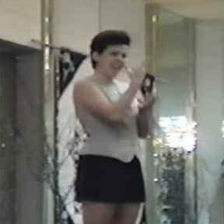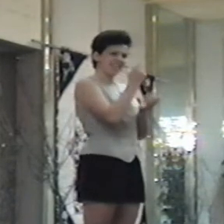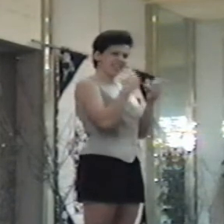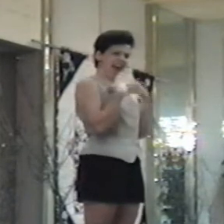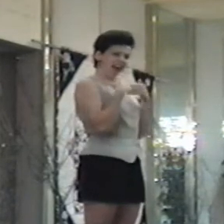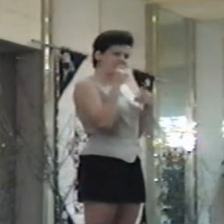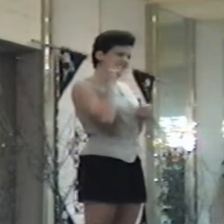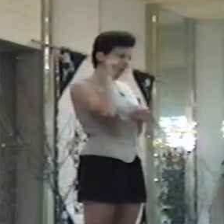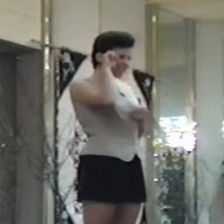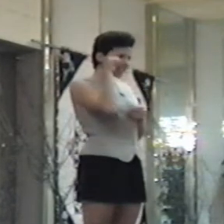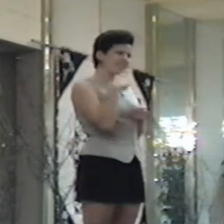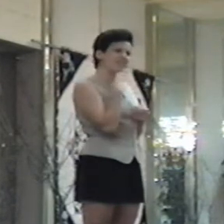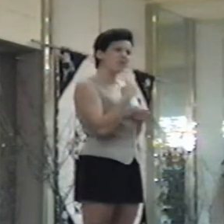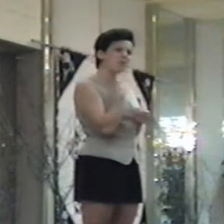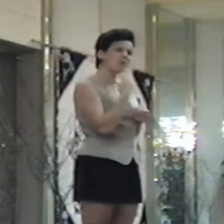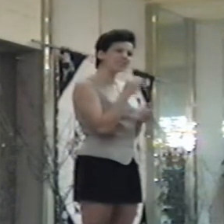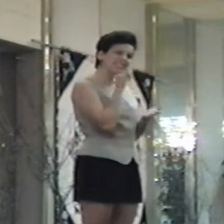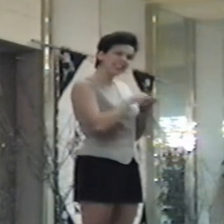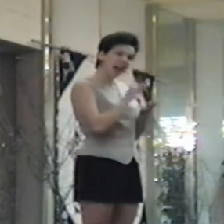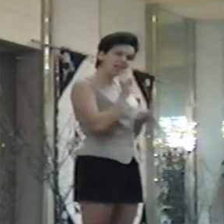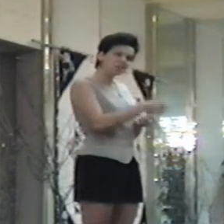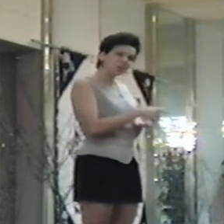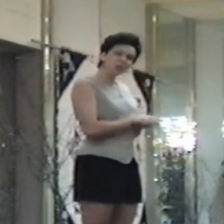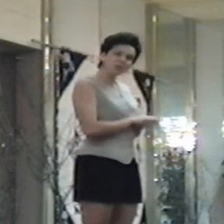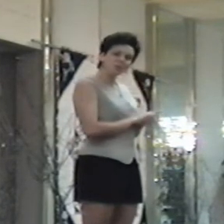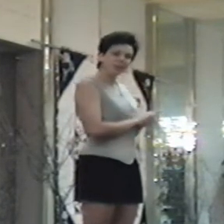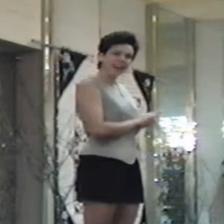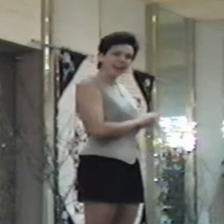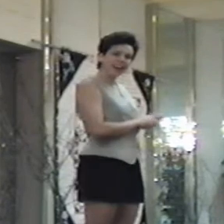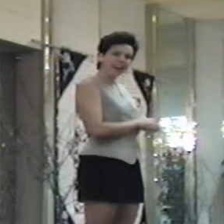I heard that he has a sexy voice. that right?